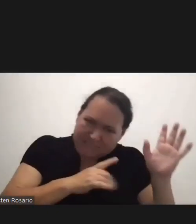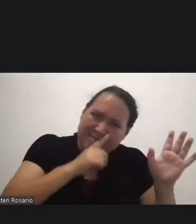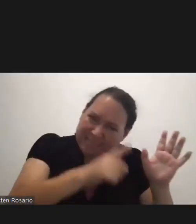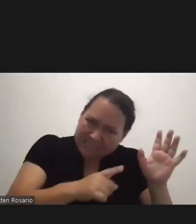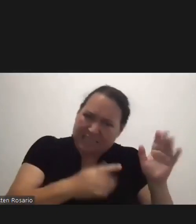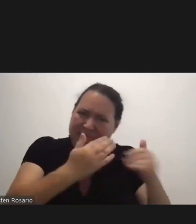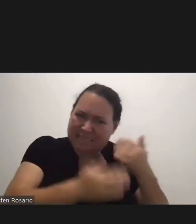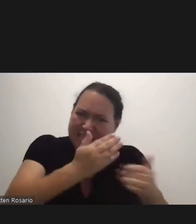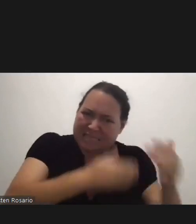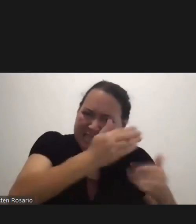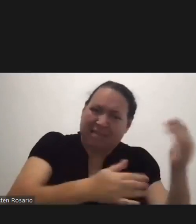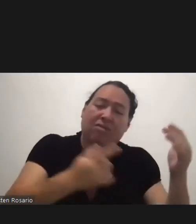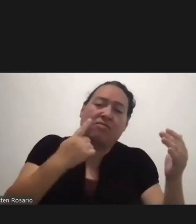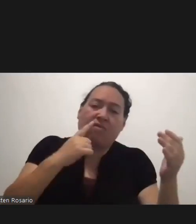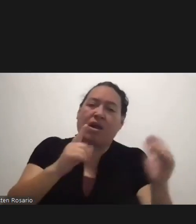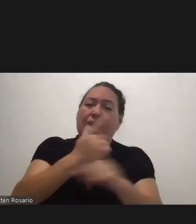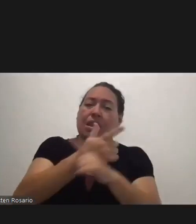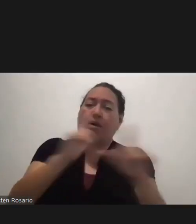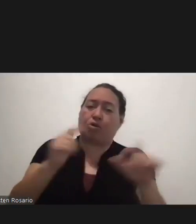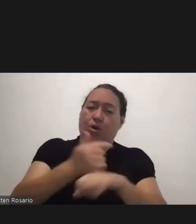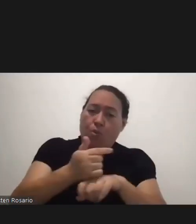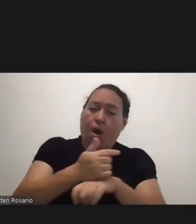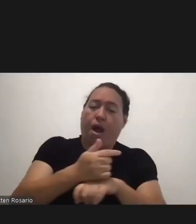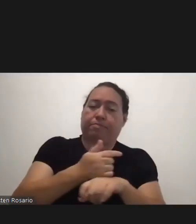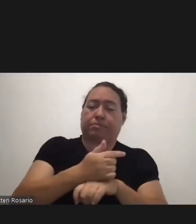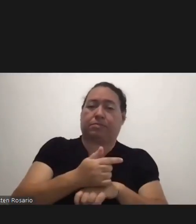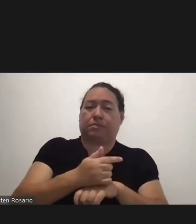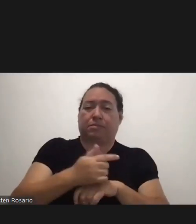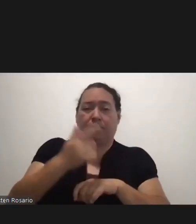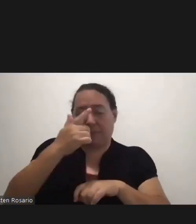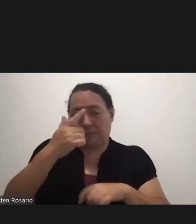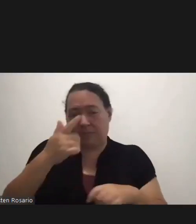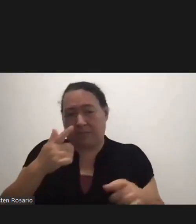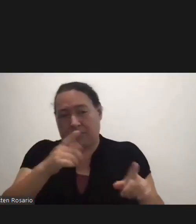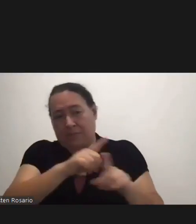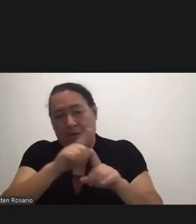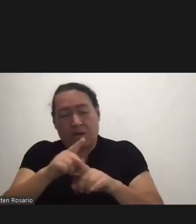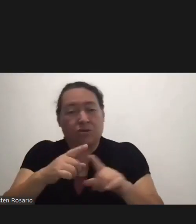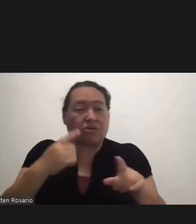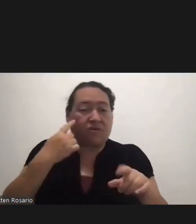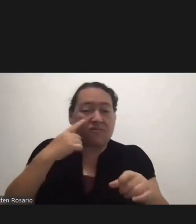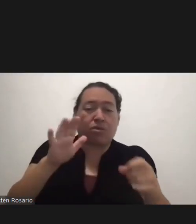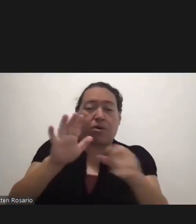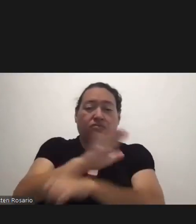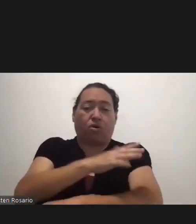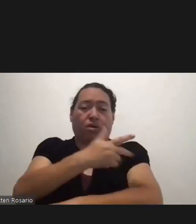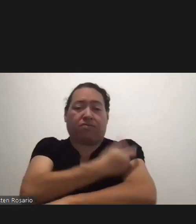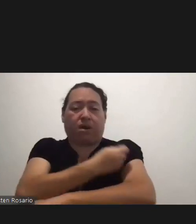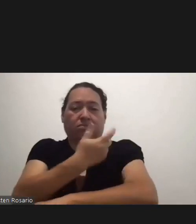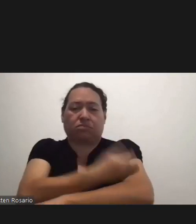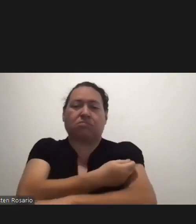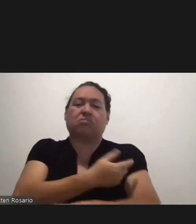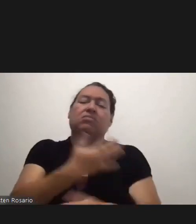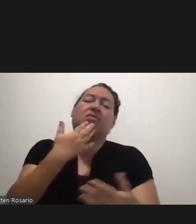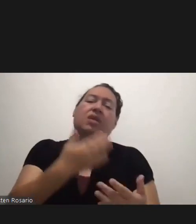Guam Or herd immunity For those who are fully vaccinated We thank you for rolling up your sleeves To protect